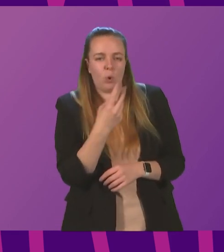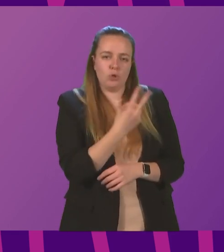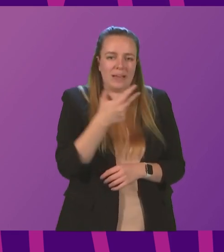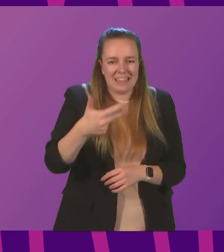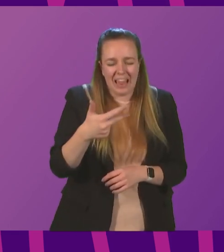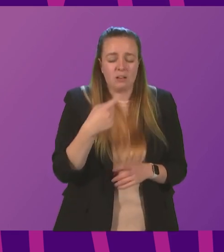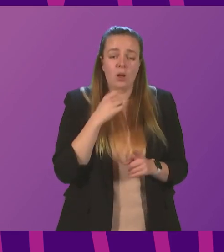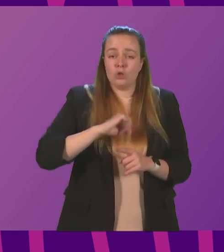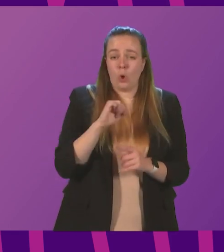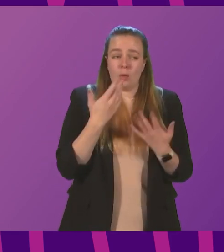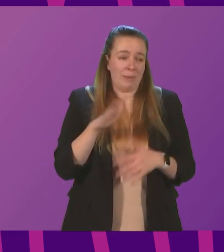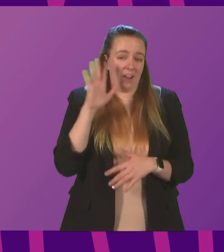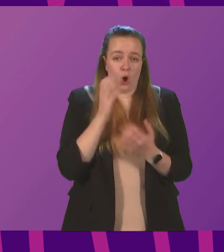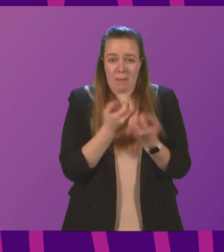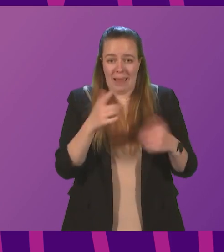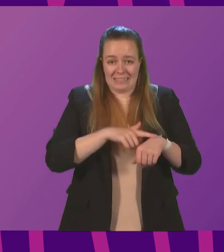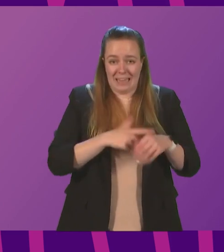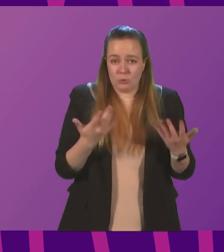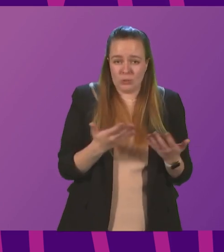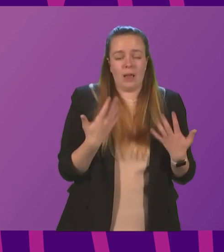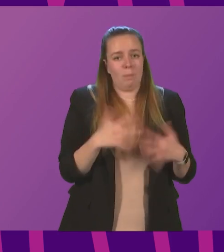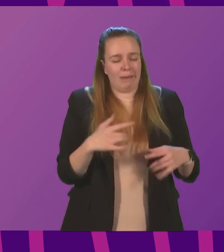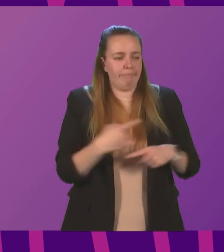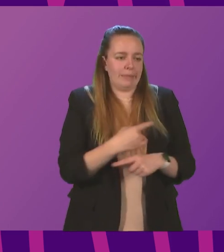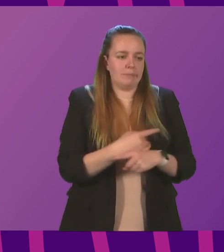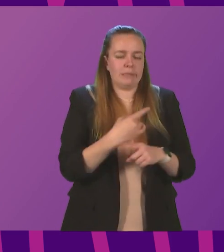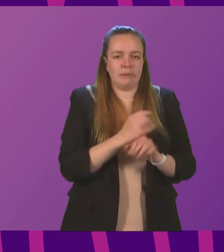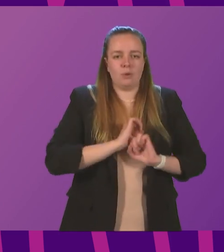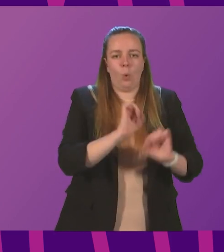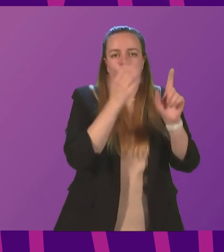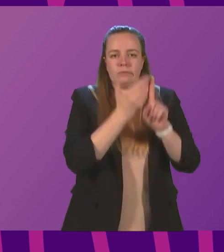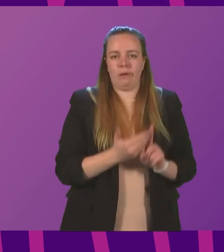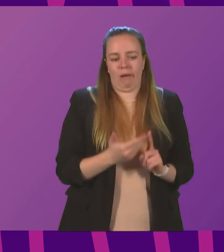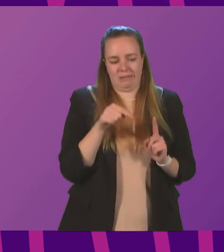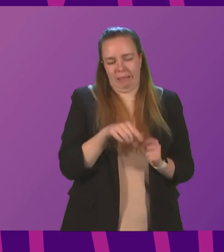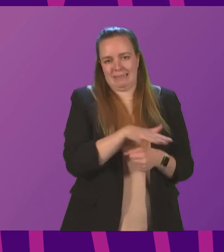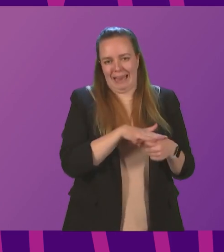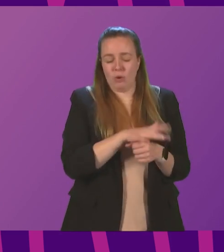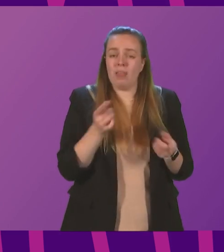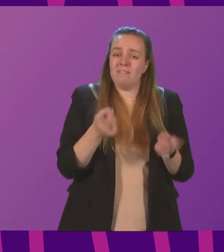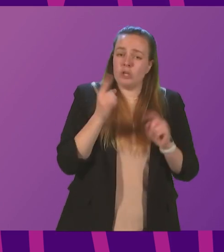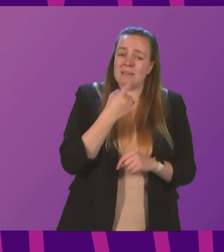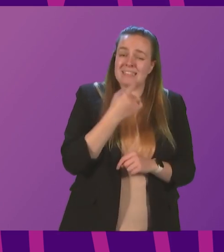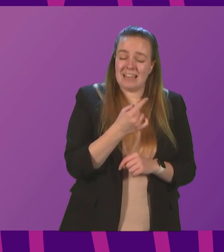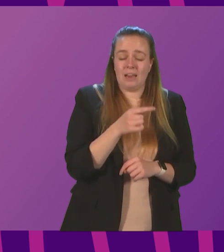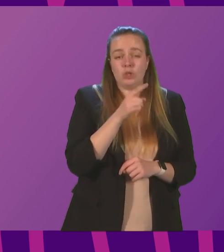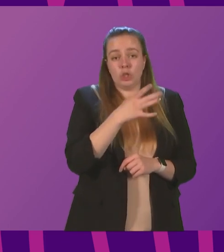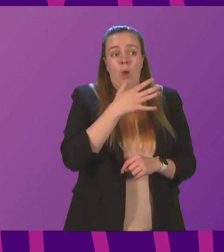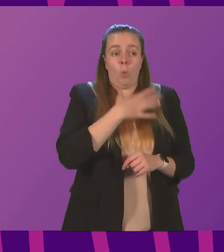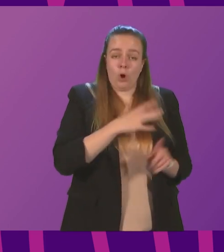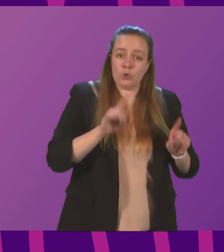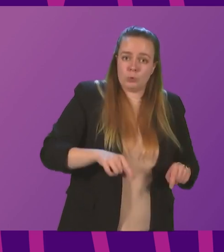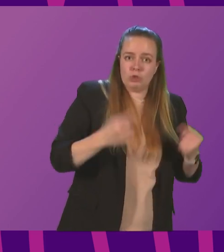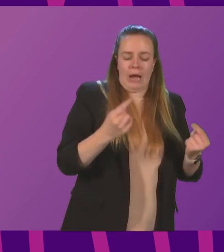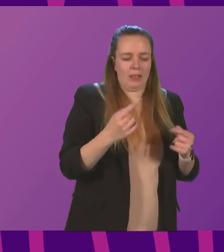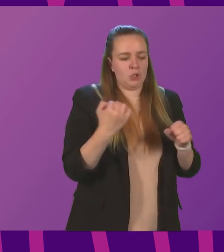Scotland, as we've heard several times today, has repeatedly missed its own targets in this vital area. And the First Minister says that she wants to be challenged